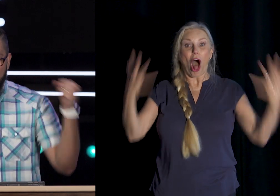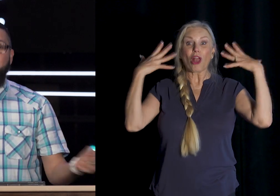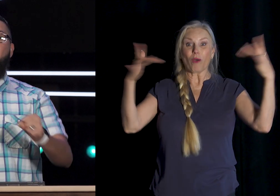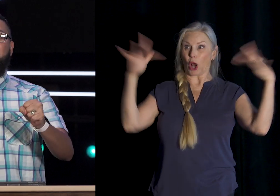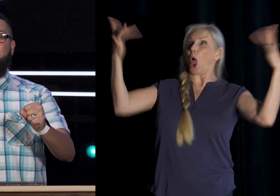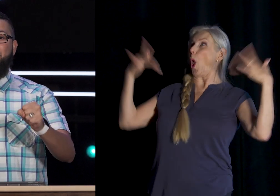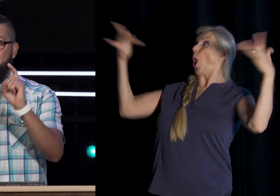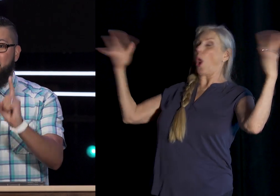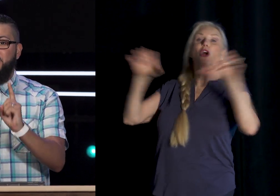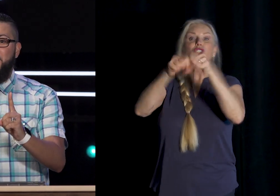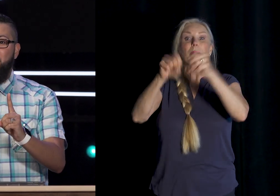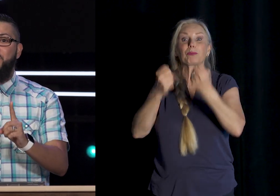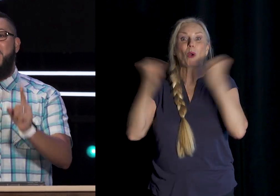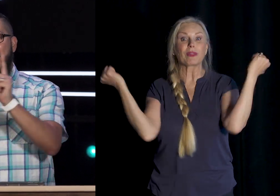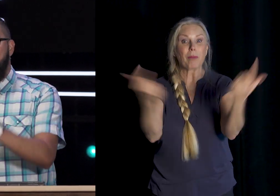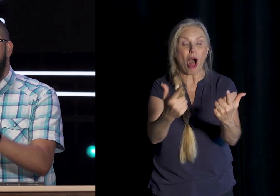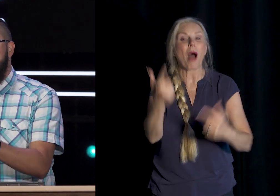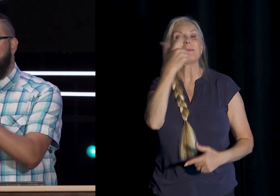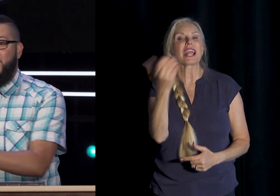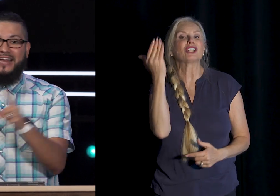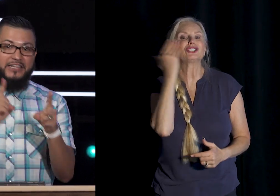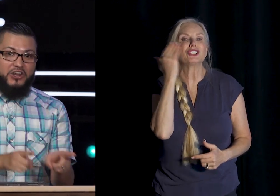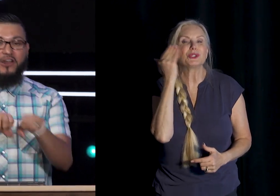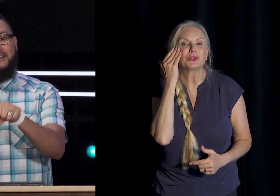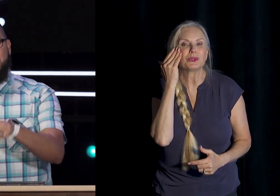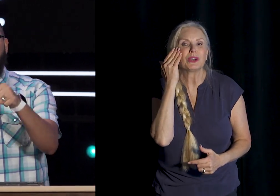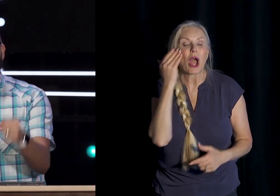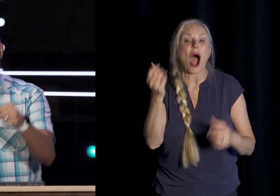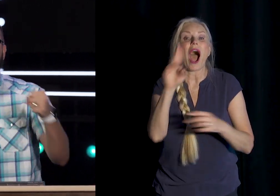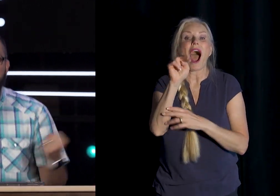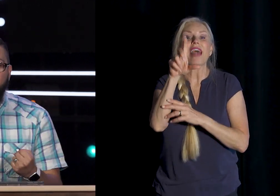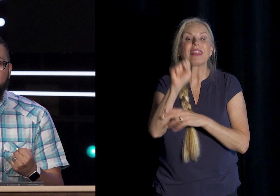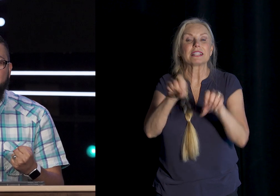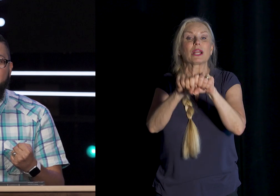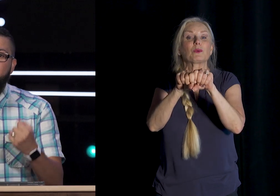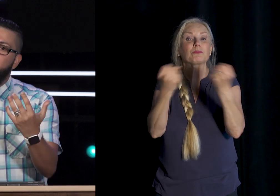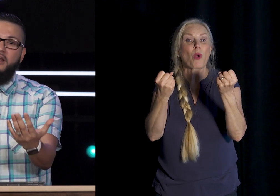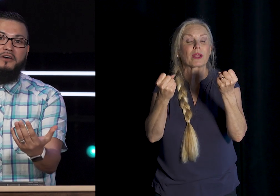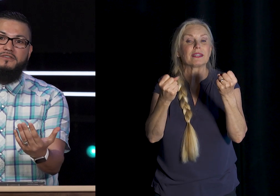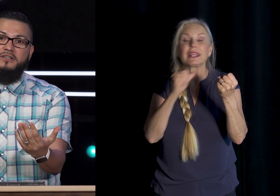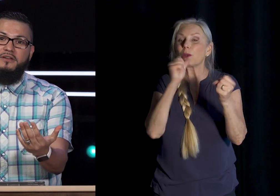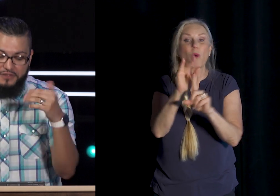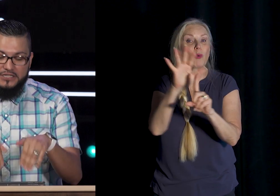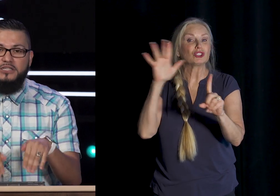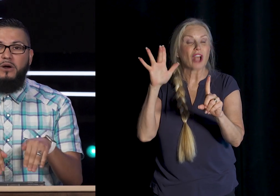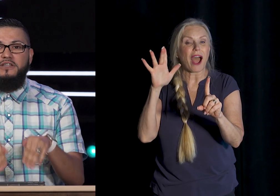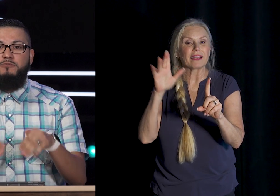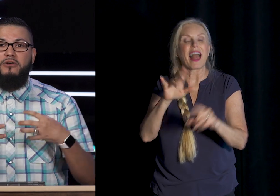Had broken Them Because she Knew It would Not shine In the Dark Unless it Was broken First Beloved This is What the Spirit